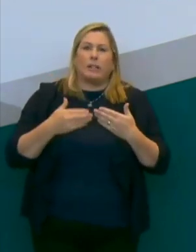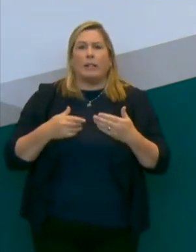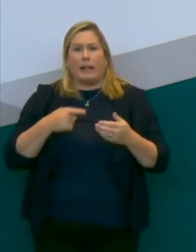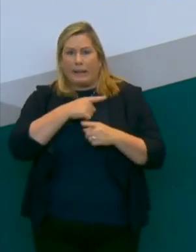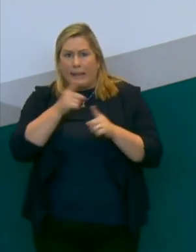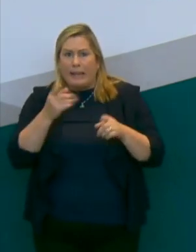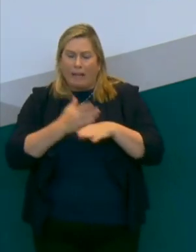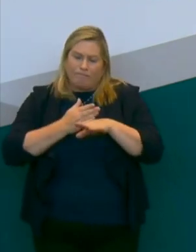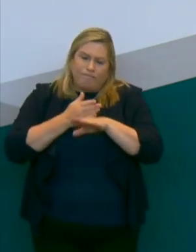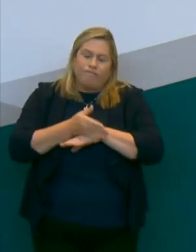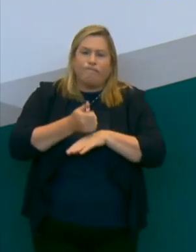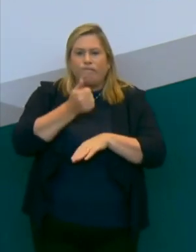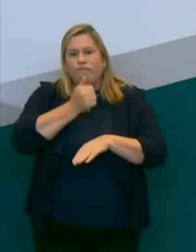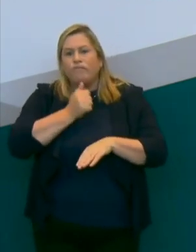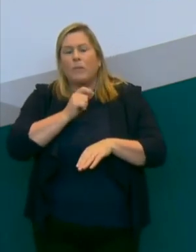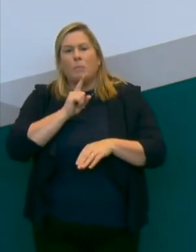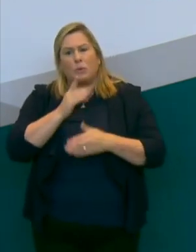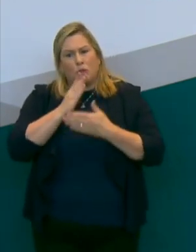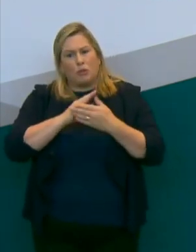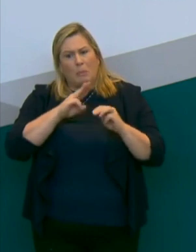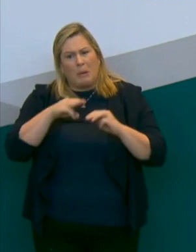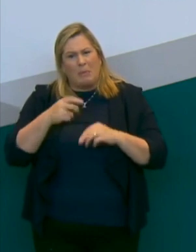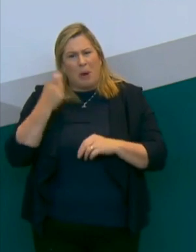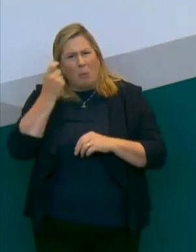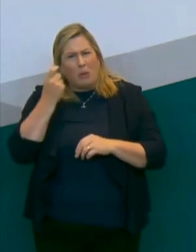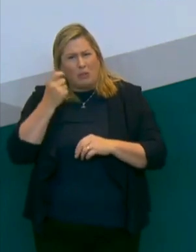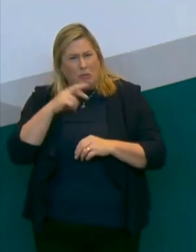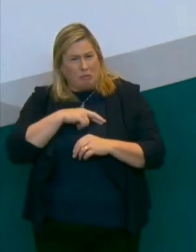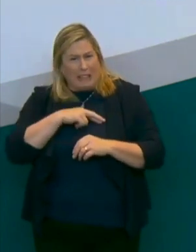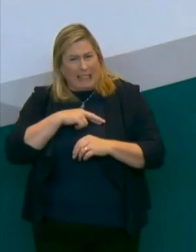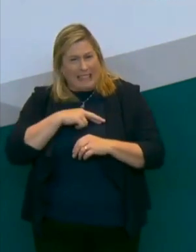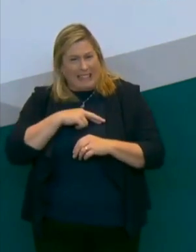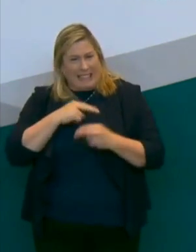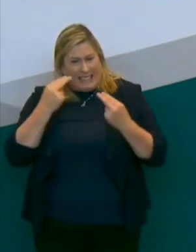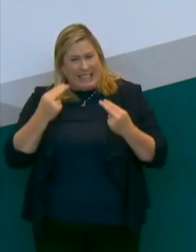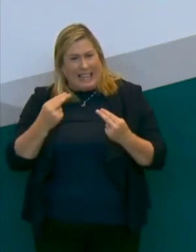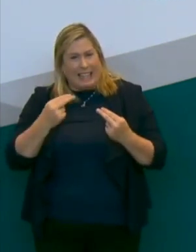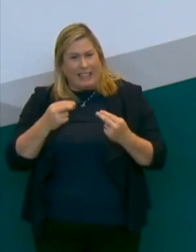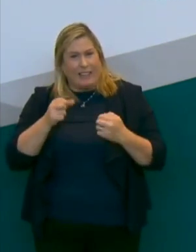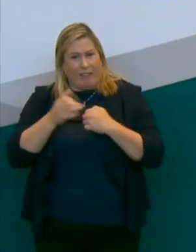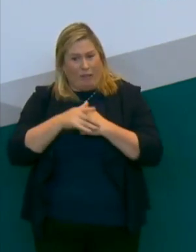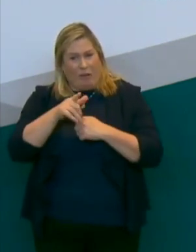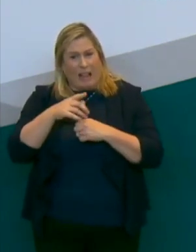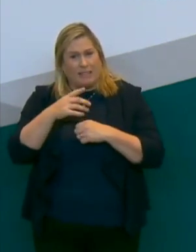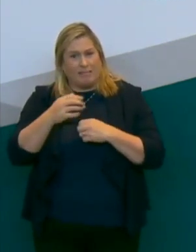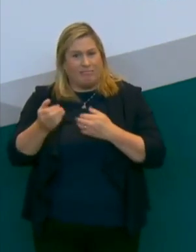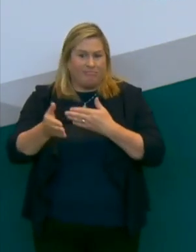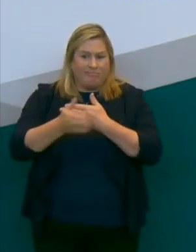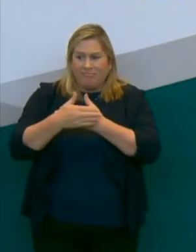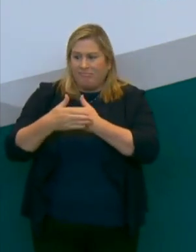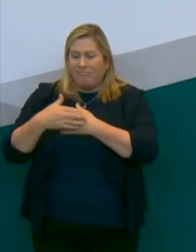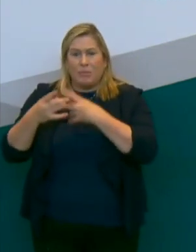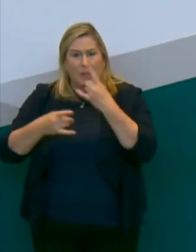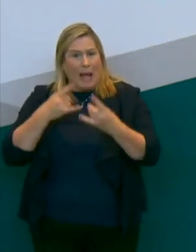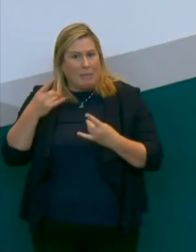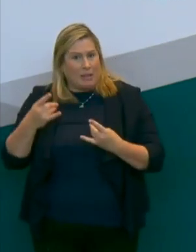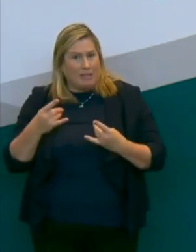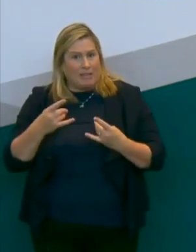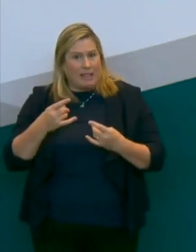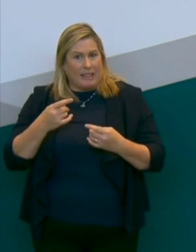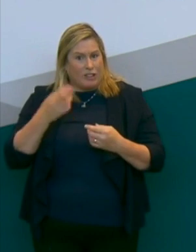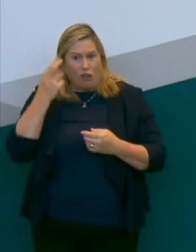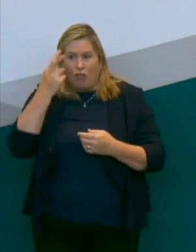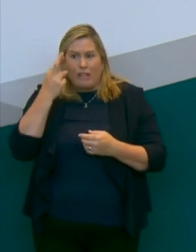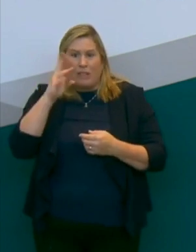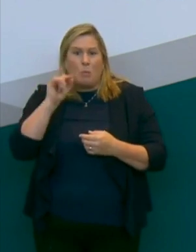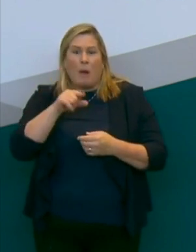considerable effort, but some people are wondering, was there a need for people in Kildare to make an effort? Is the reason why the figures have come down